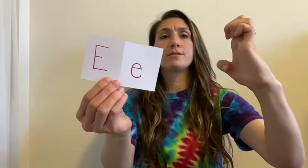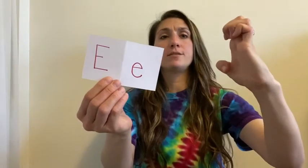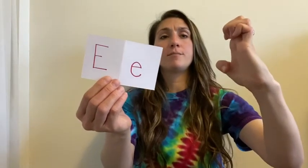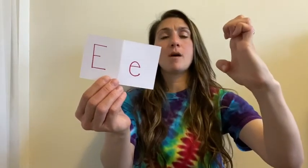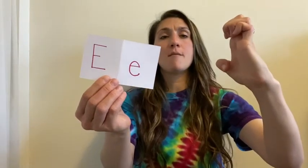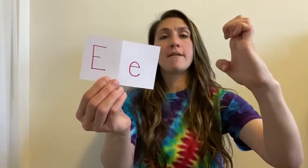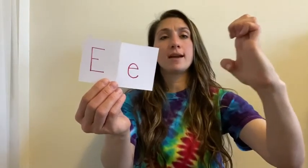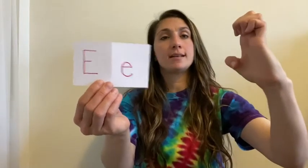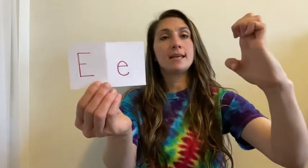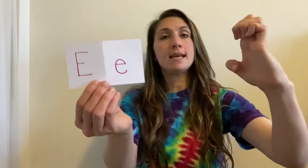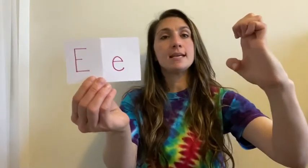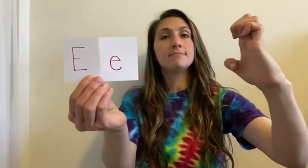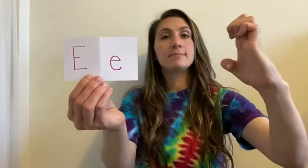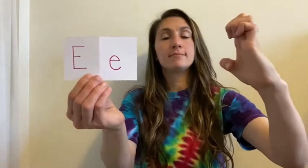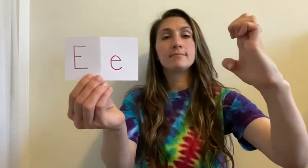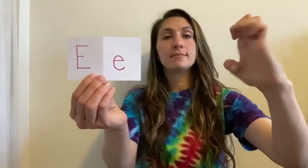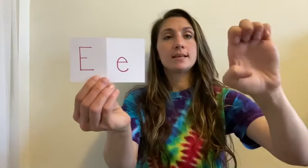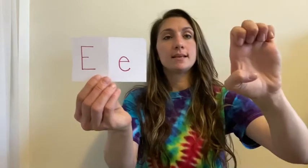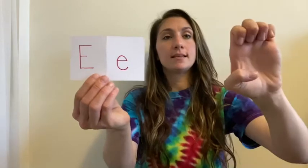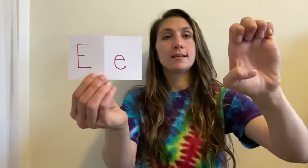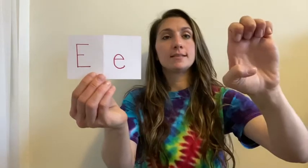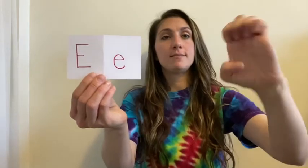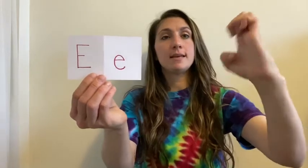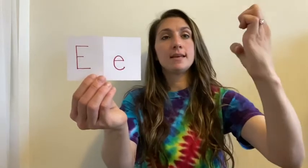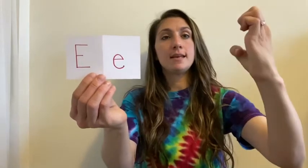to the palm of our hand. E. That's how you make an E.